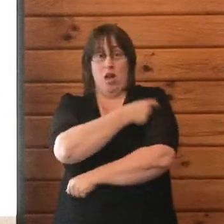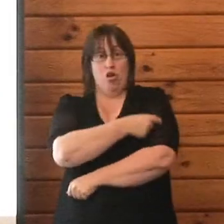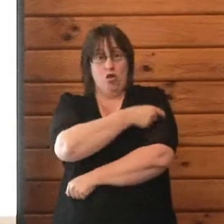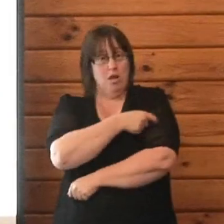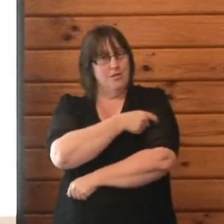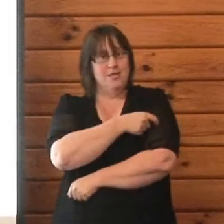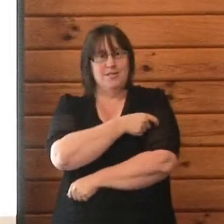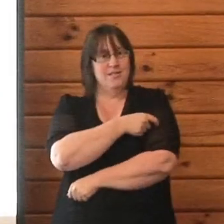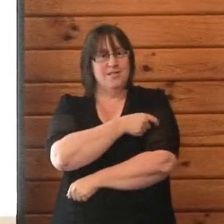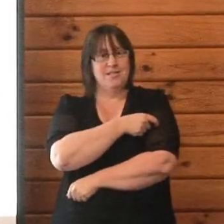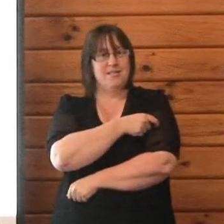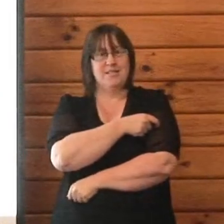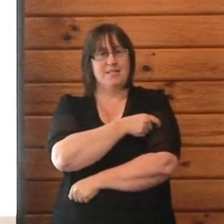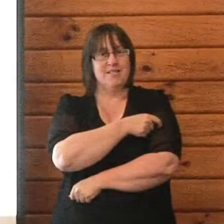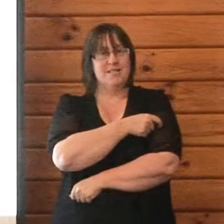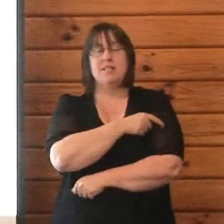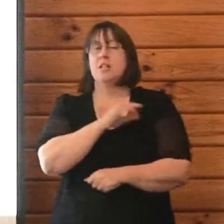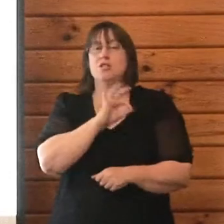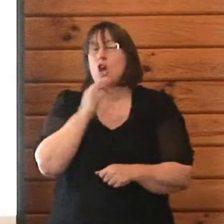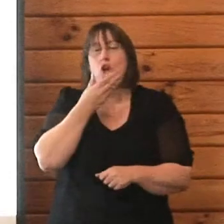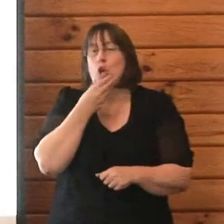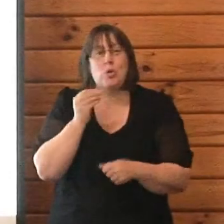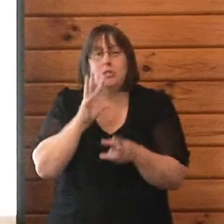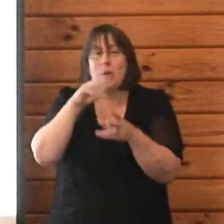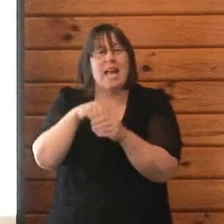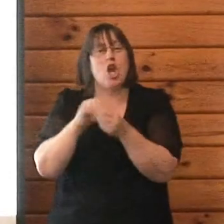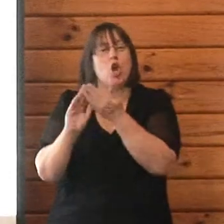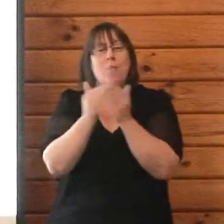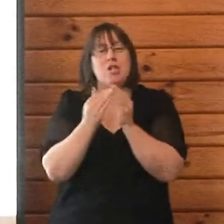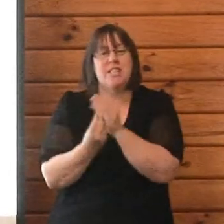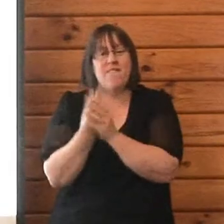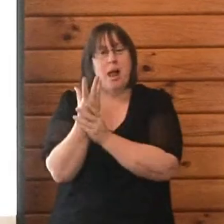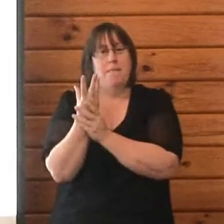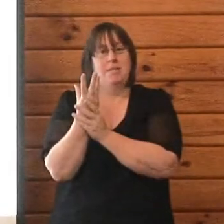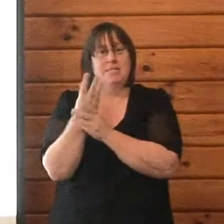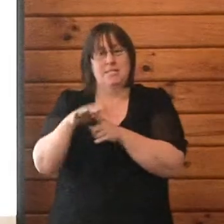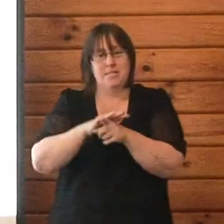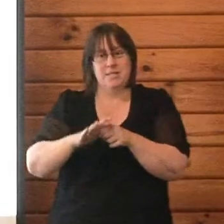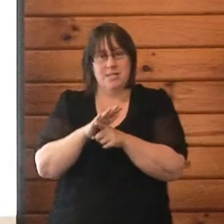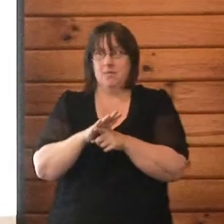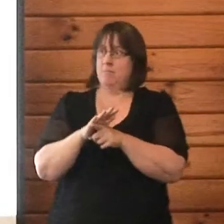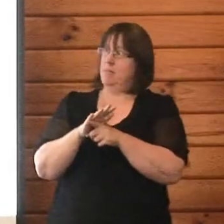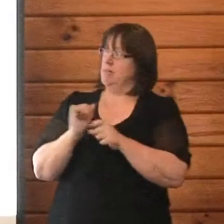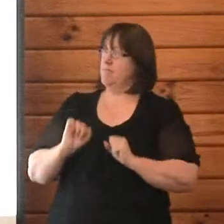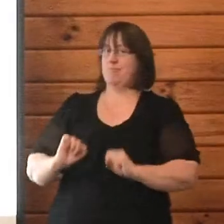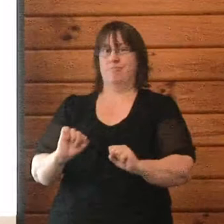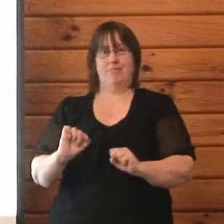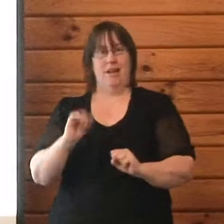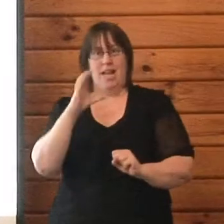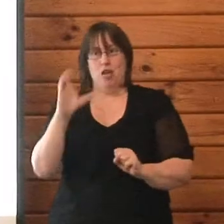in the community development space in a developed nation. We often support